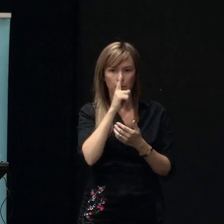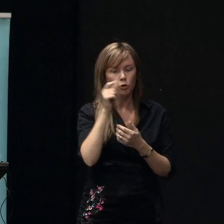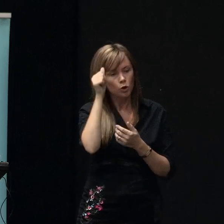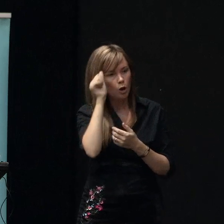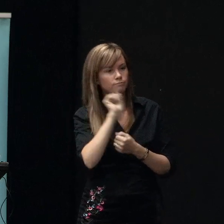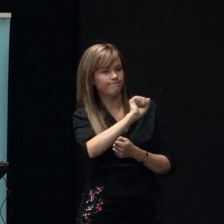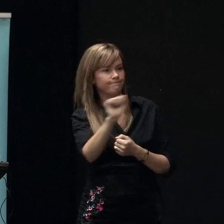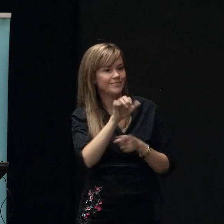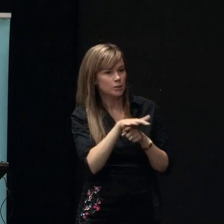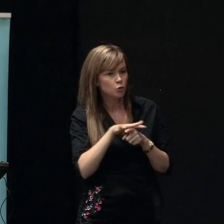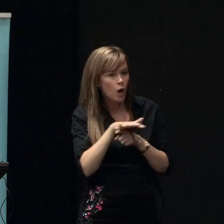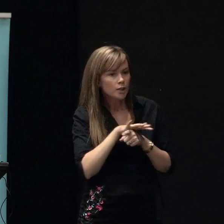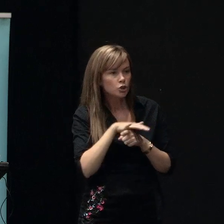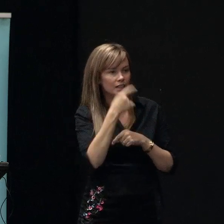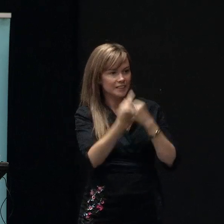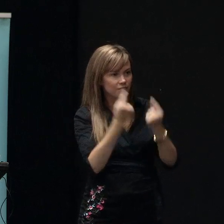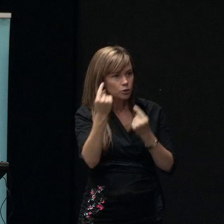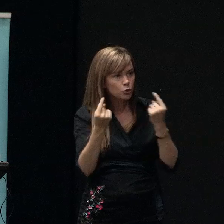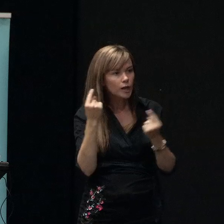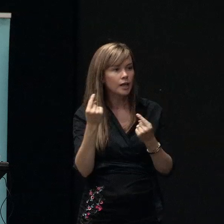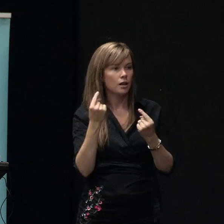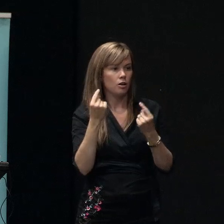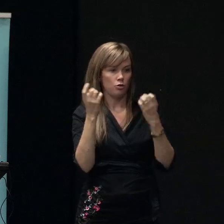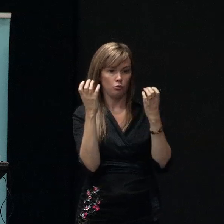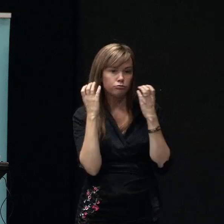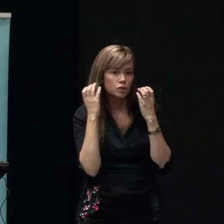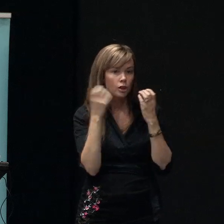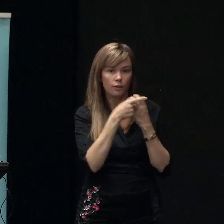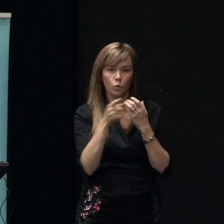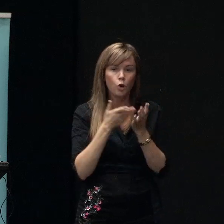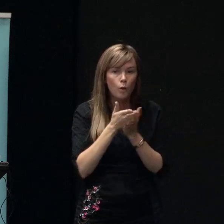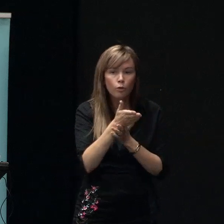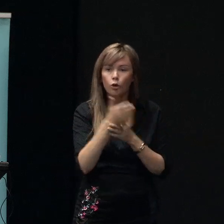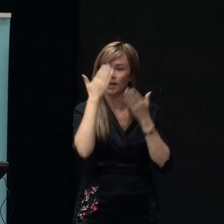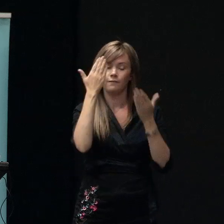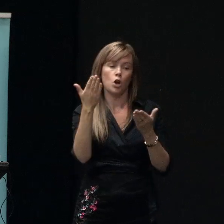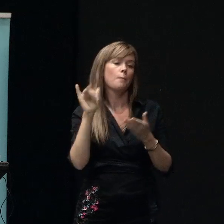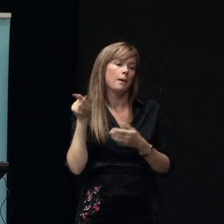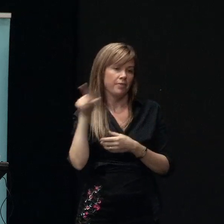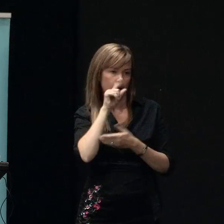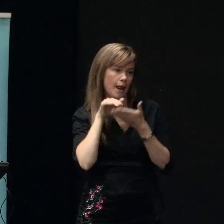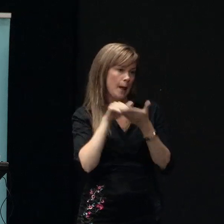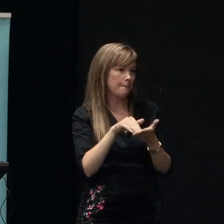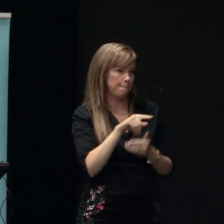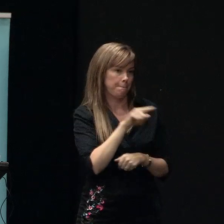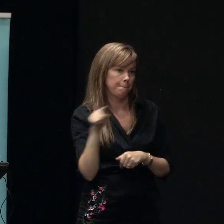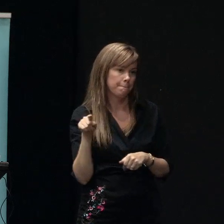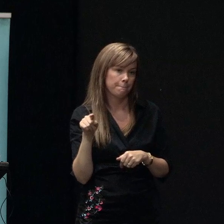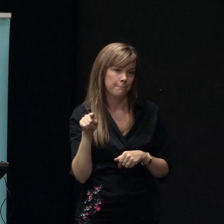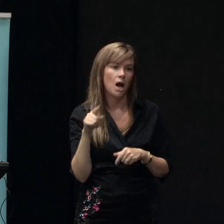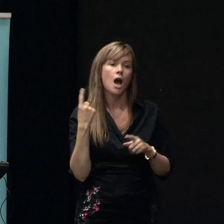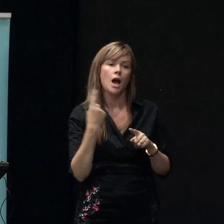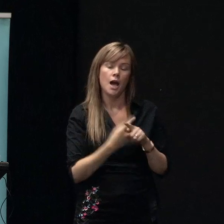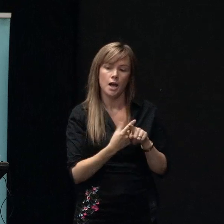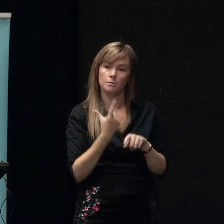you individually the pressures you're going through and you never know they might actually be able to help and because